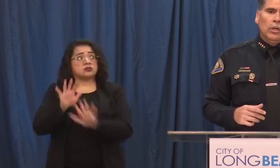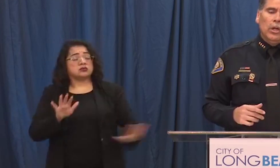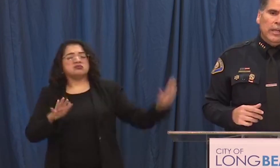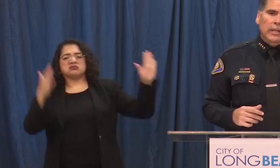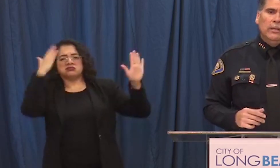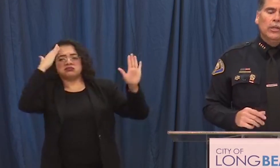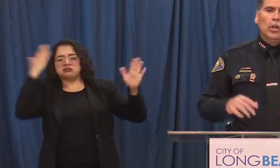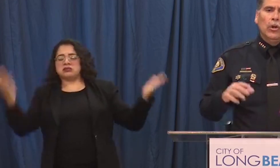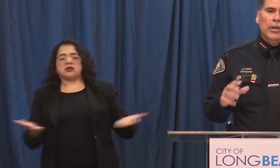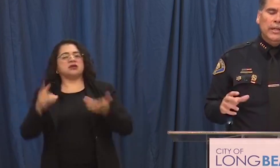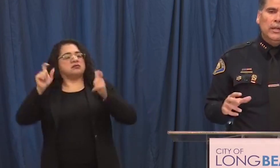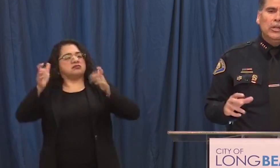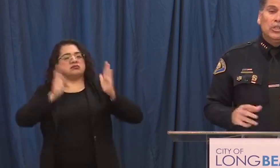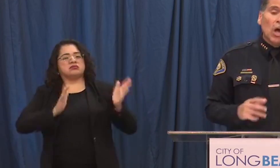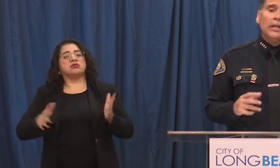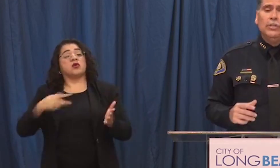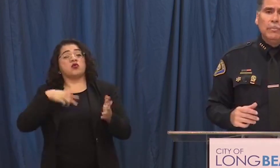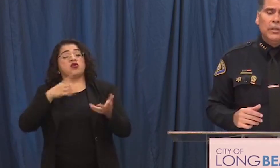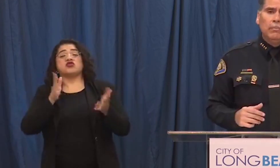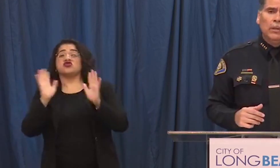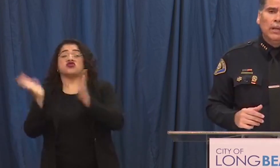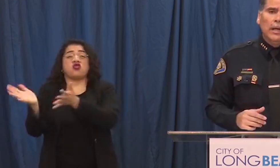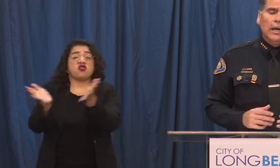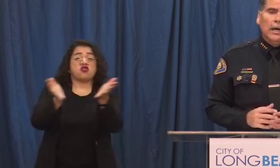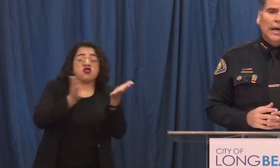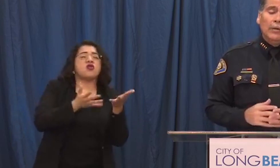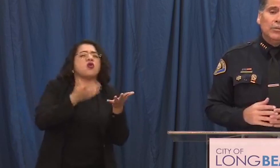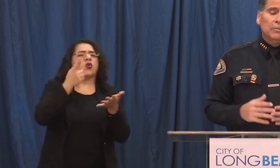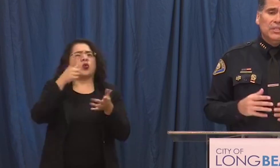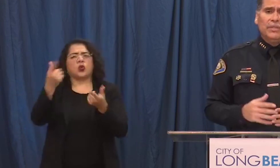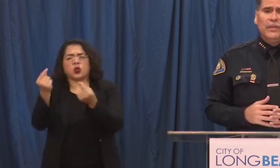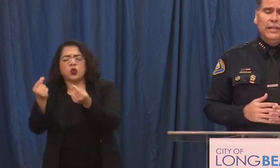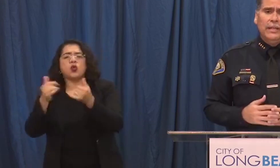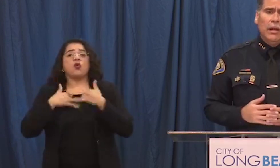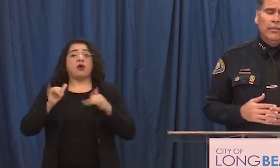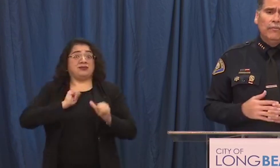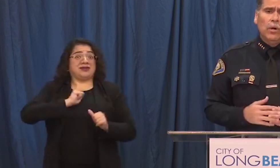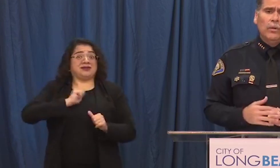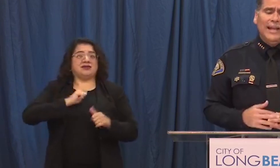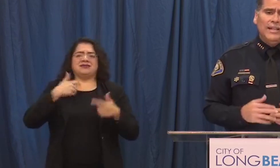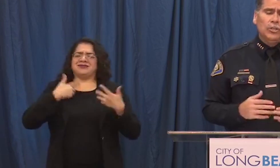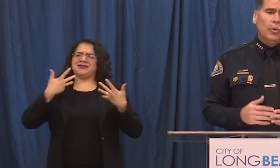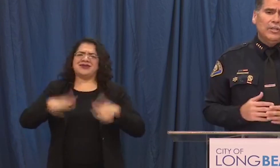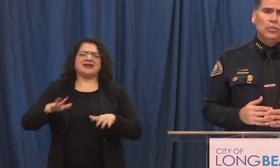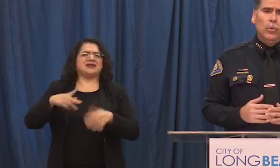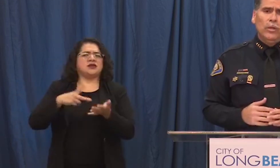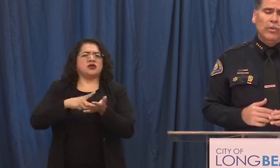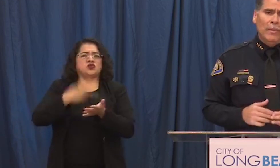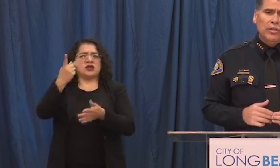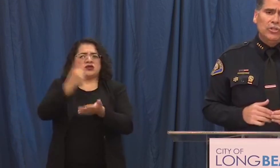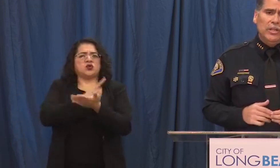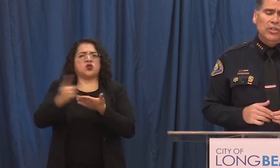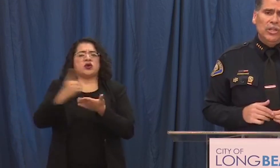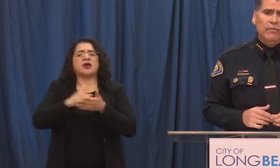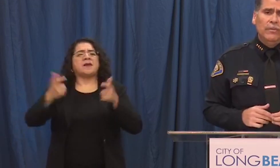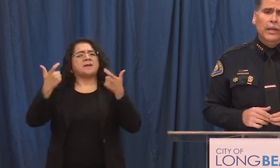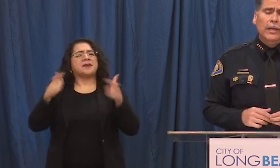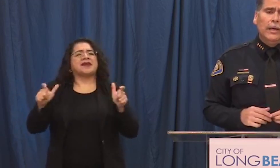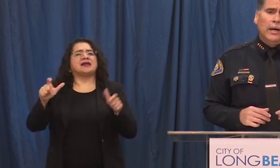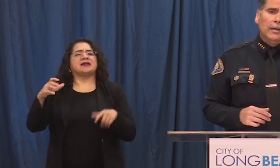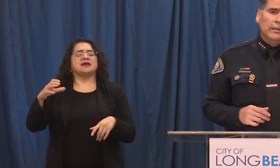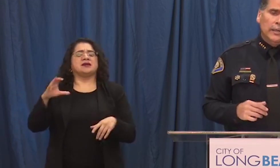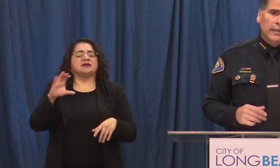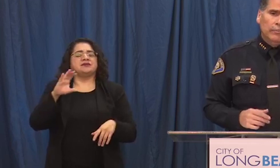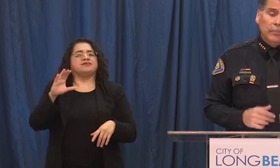were looking learning talking to people uh I was specifically on the phone at least twice a week with major city chief